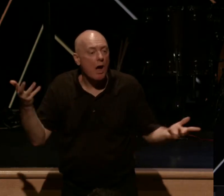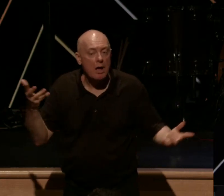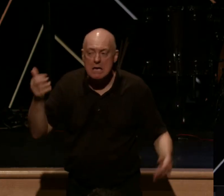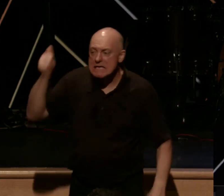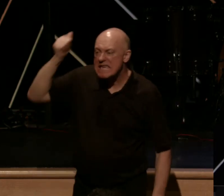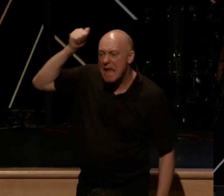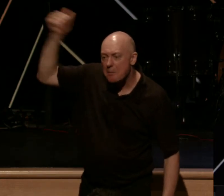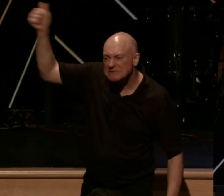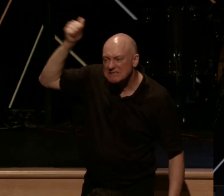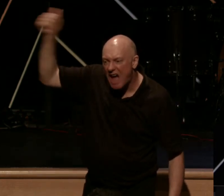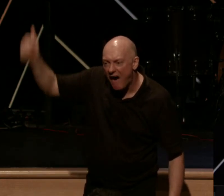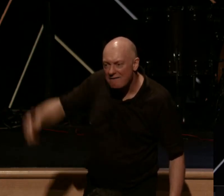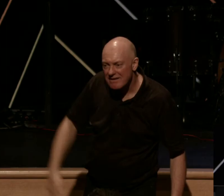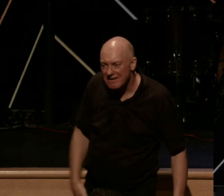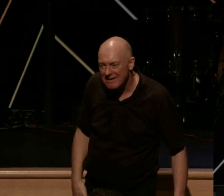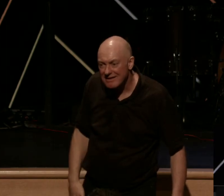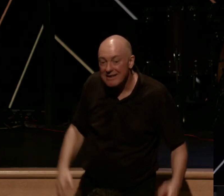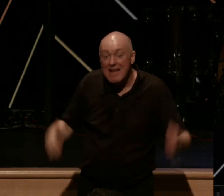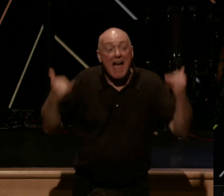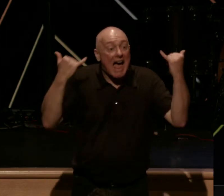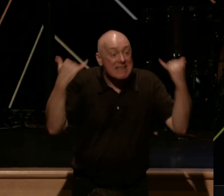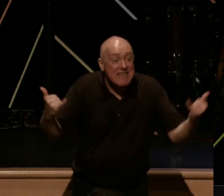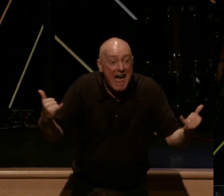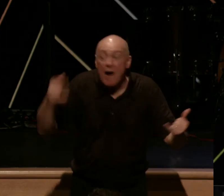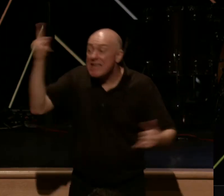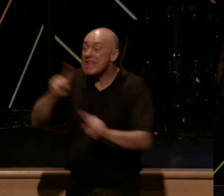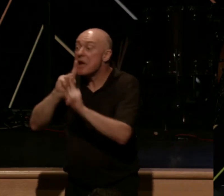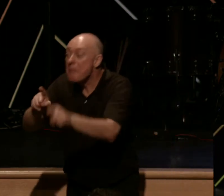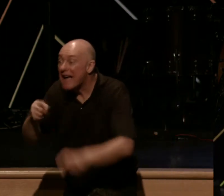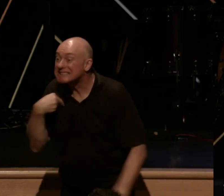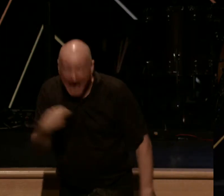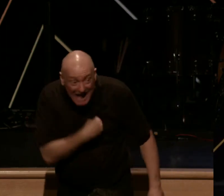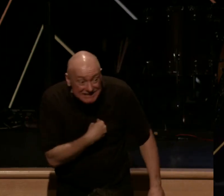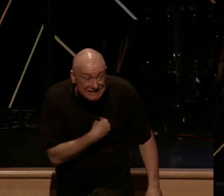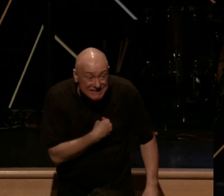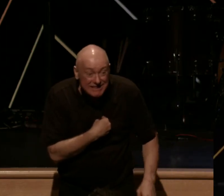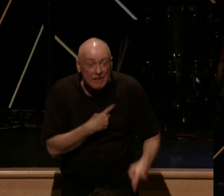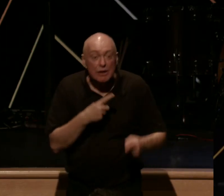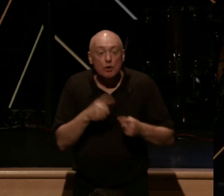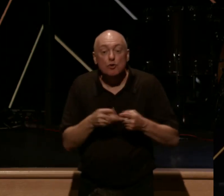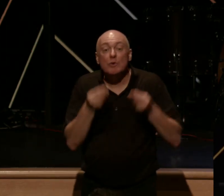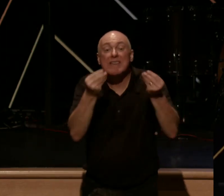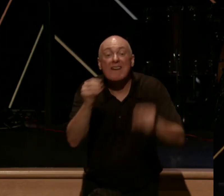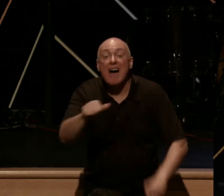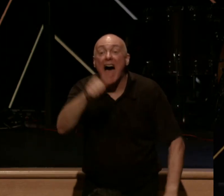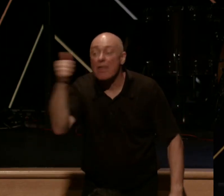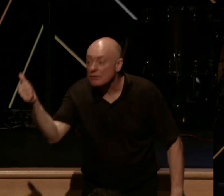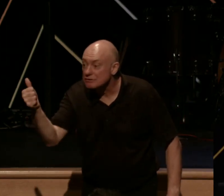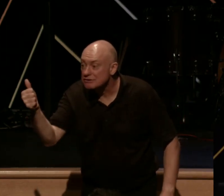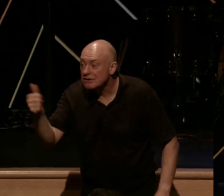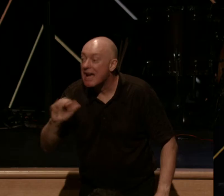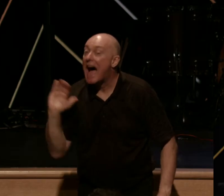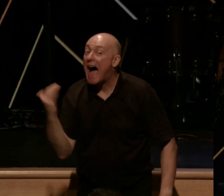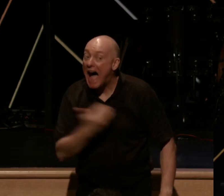And now, he's commanding us to give others our very best,